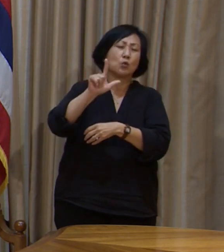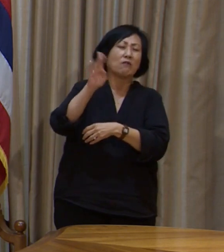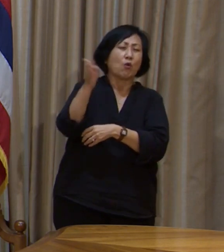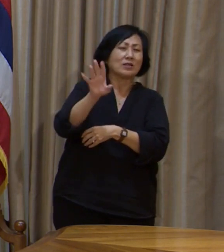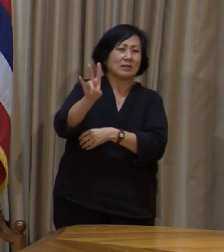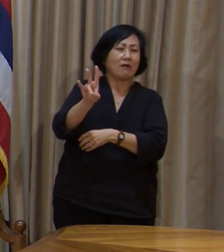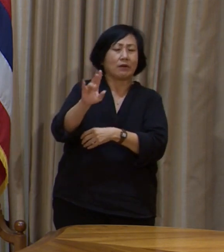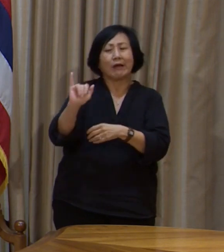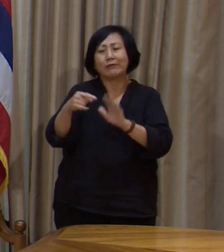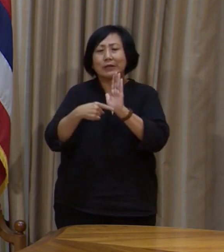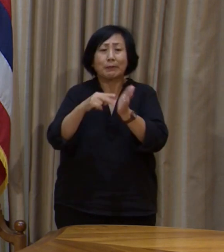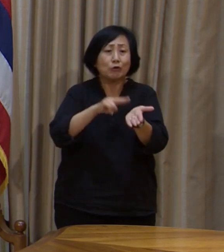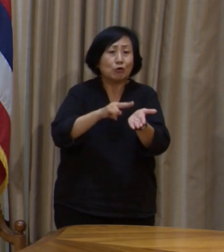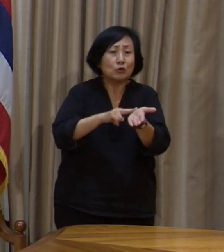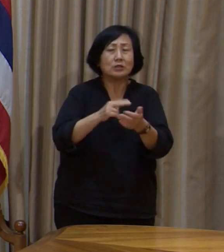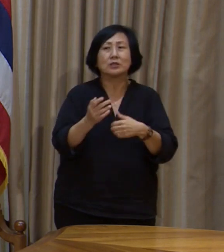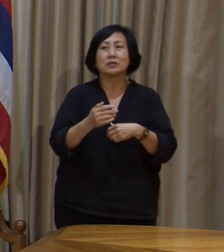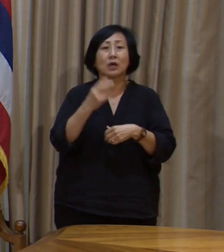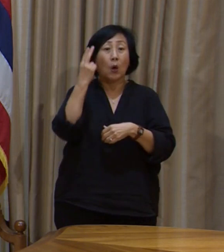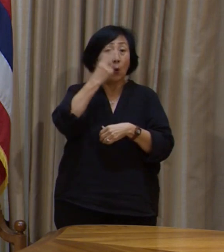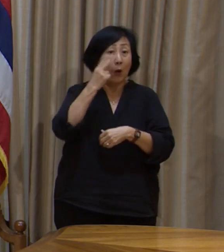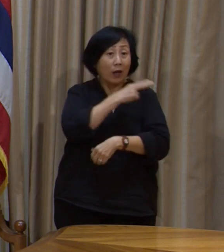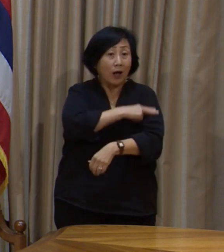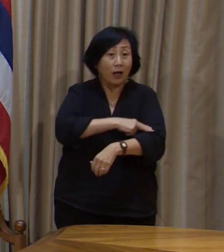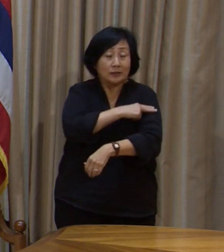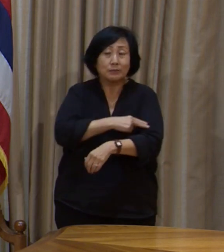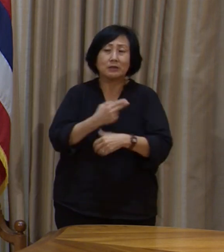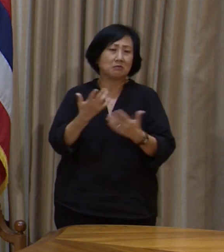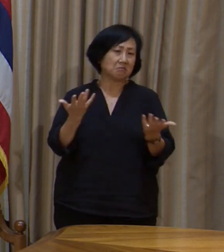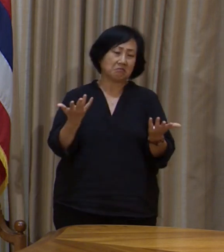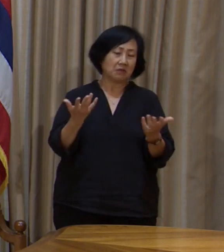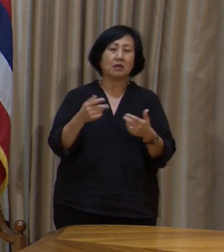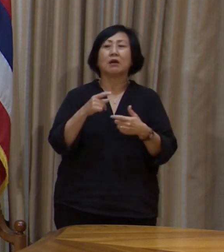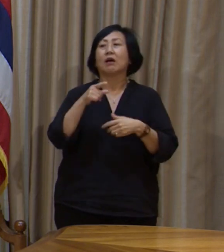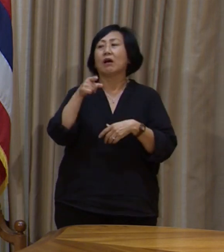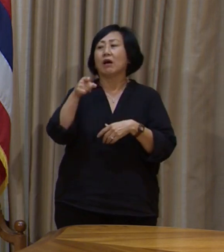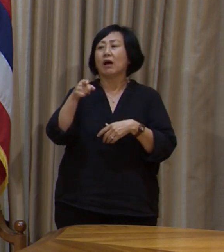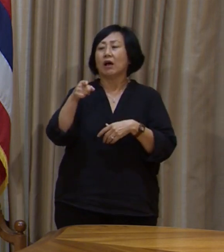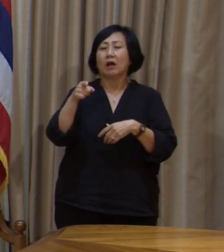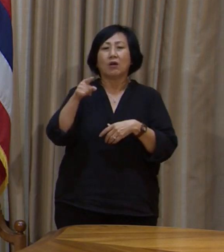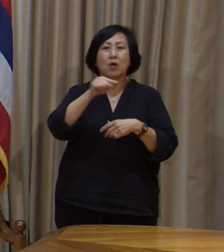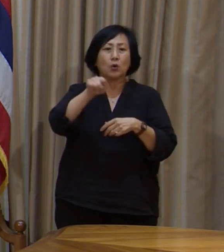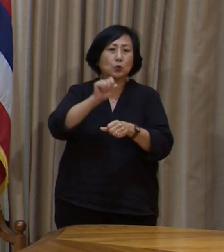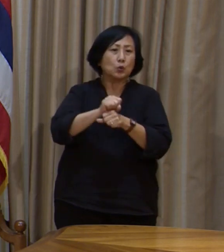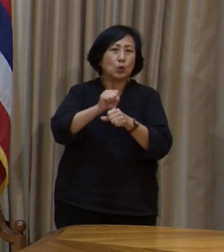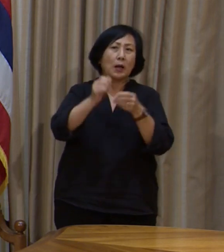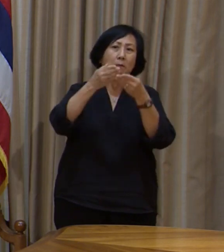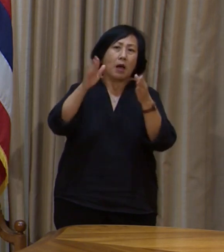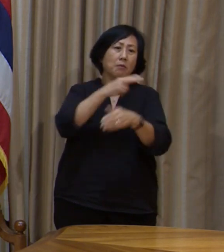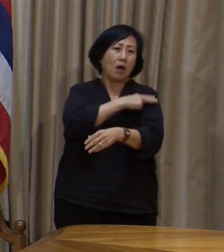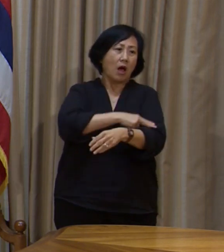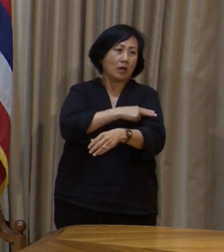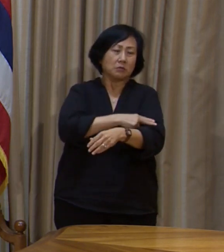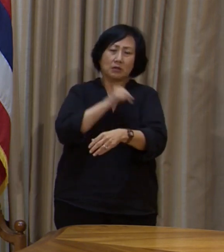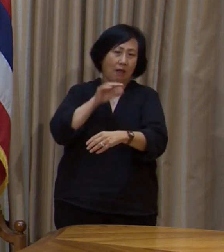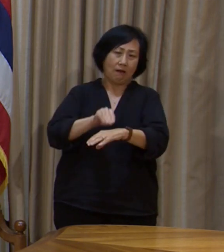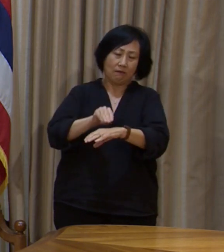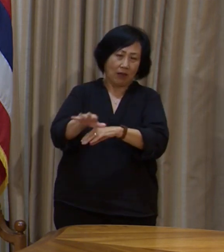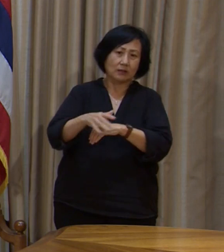in Hawaii Hospital Corporation, so those working in the public hospitals